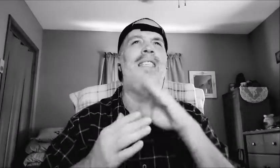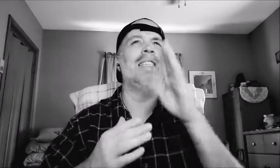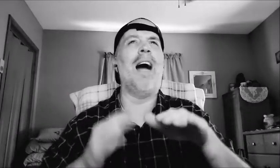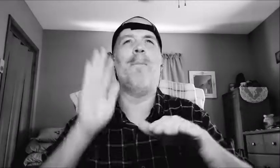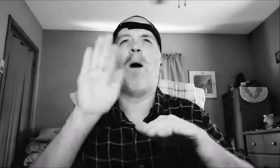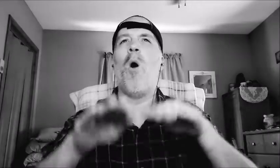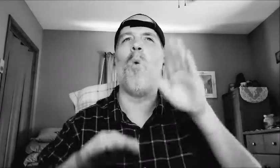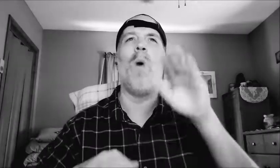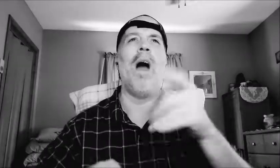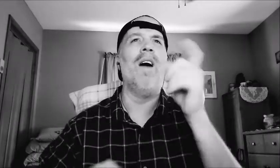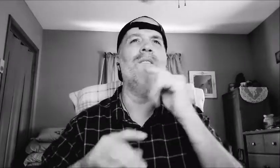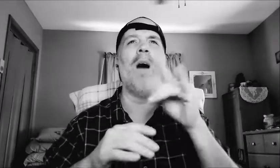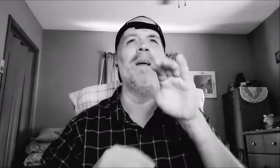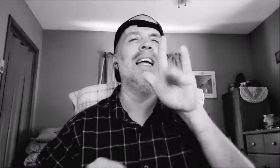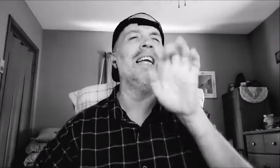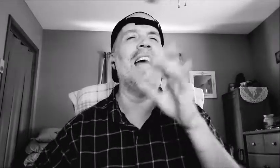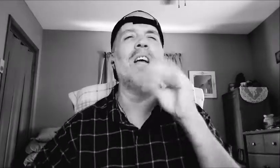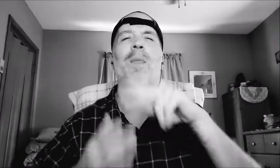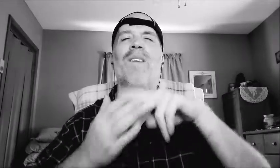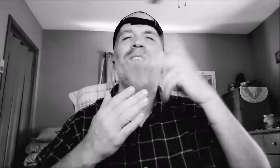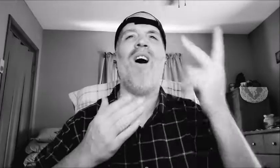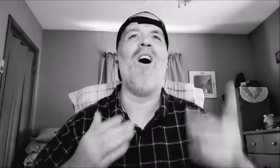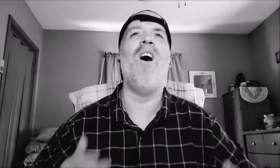Now she found herself in her fast Step away from the edge of the fall